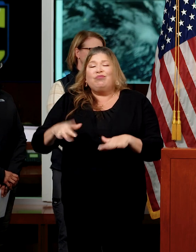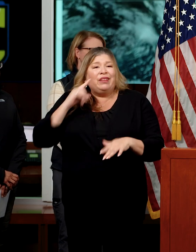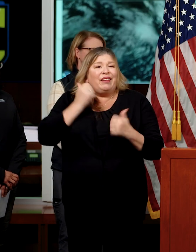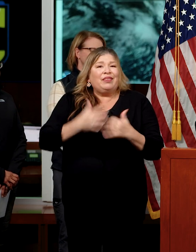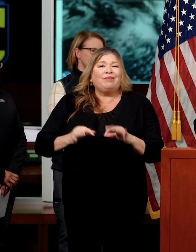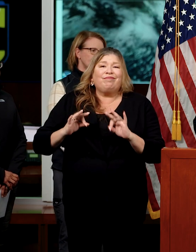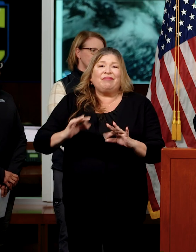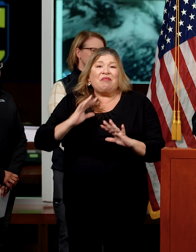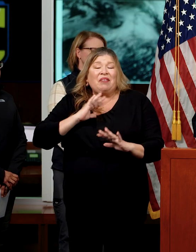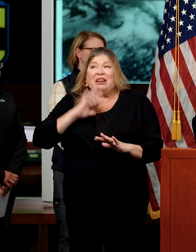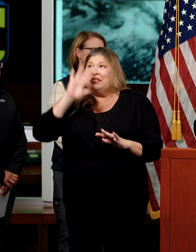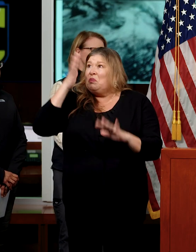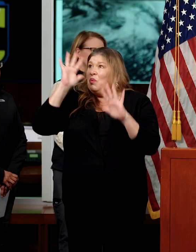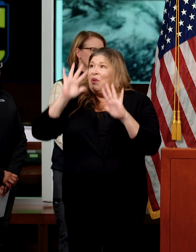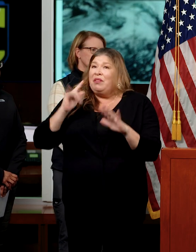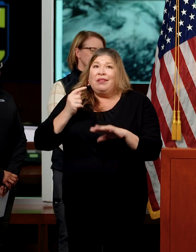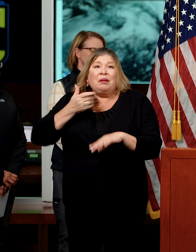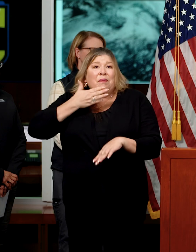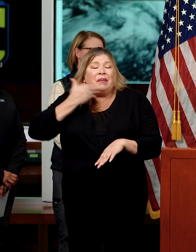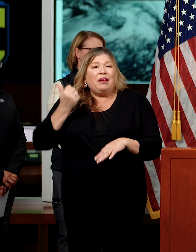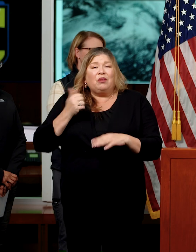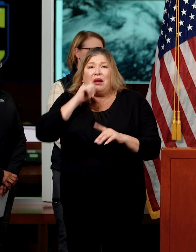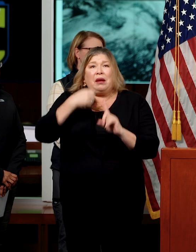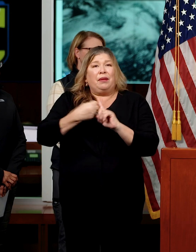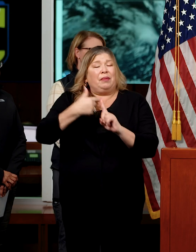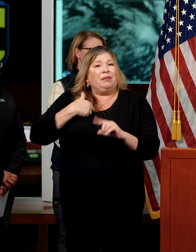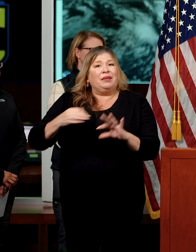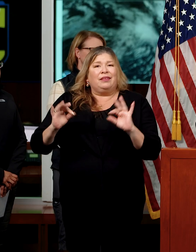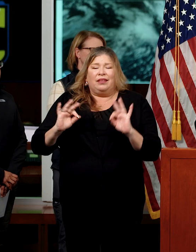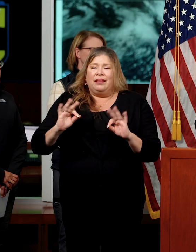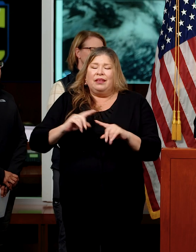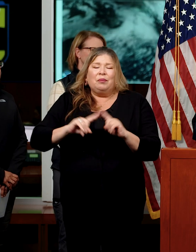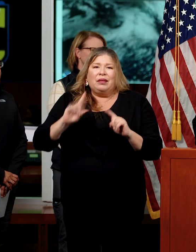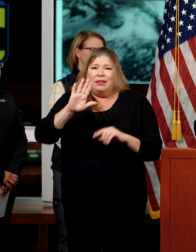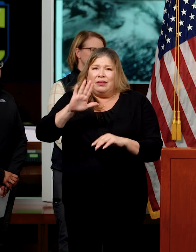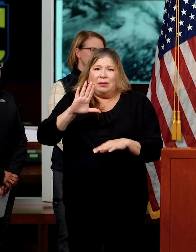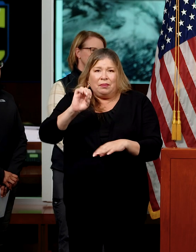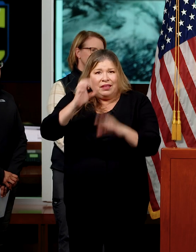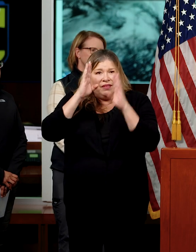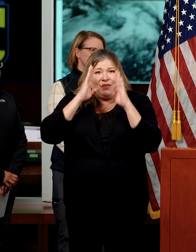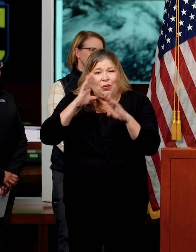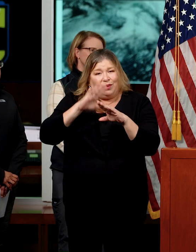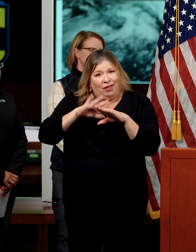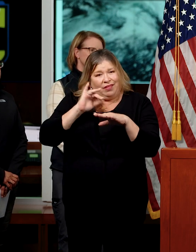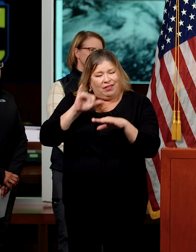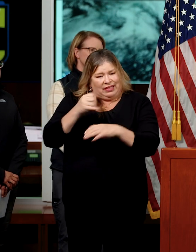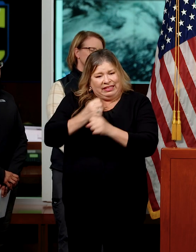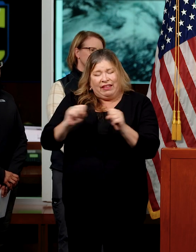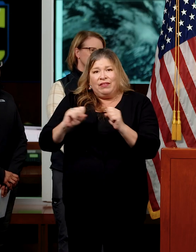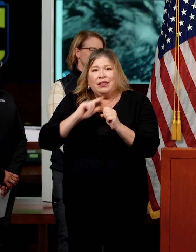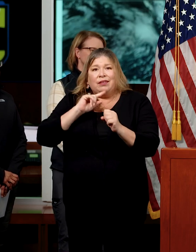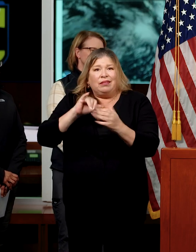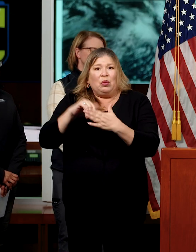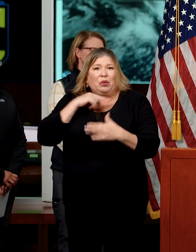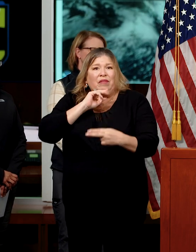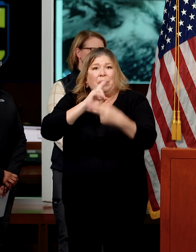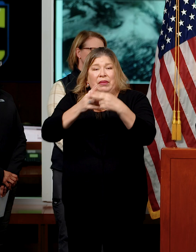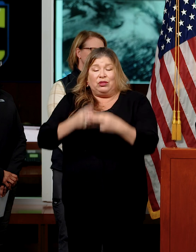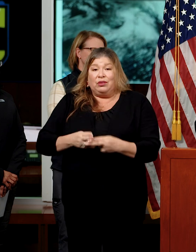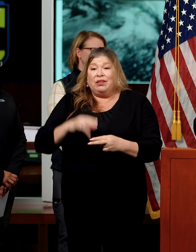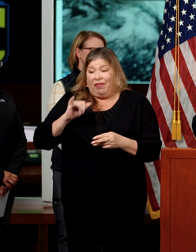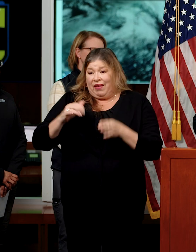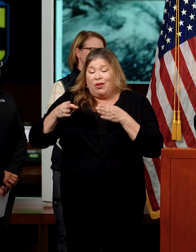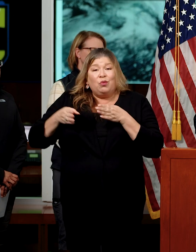okay because we're halfway through this, and maybe it hasn't impacted me. Remain focused on the safety tips that we've given you. The roadway conditions are